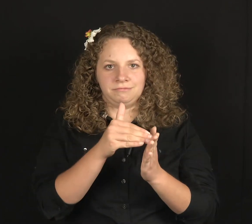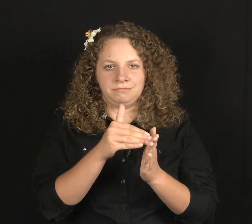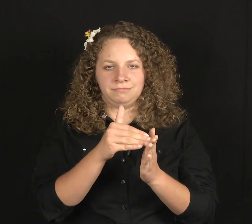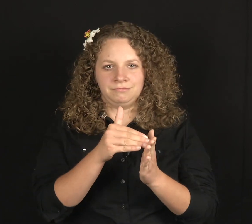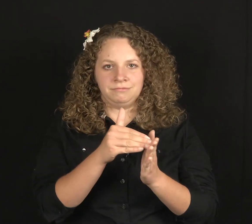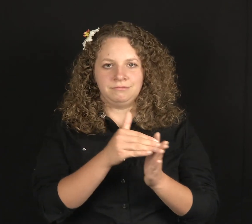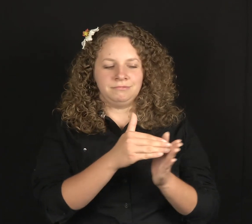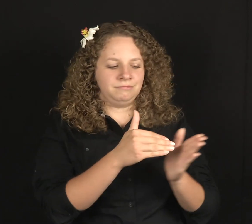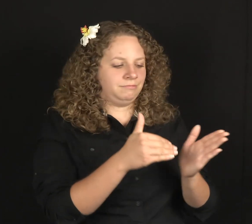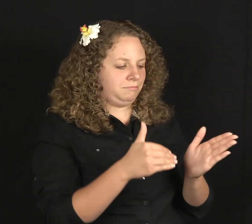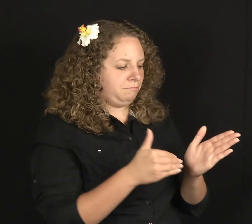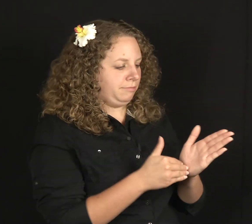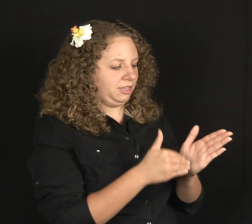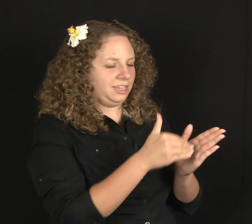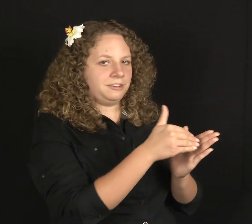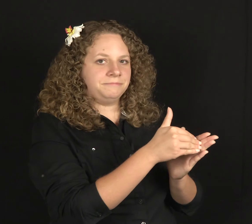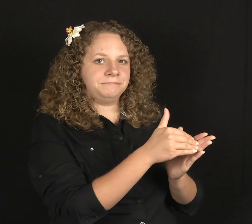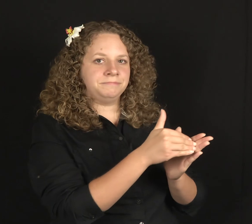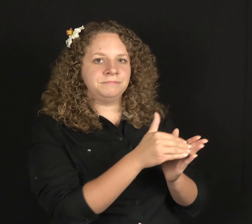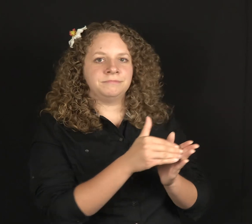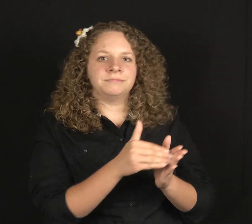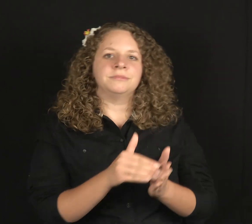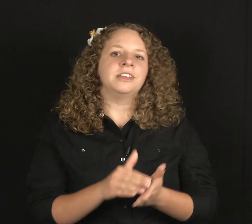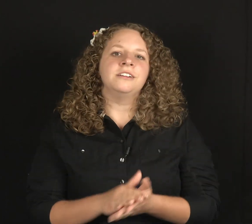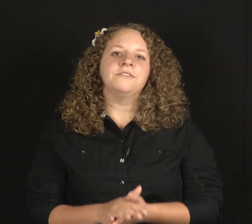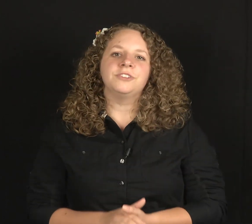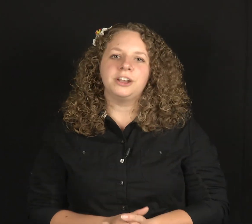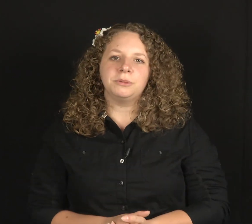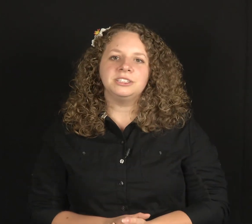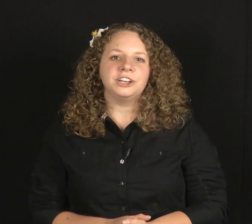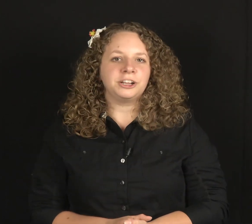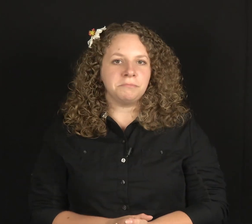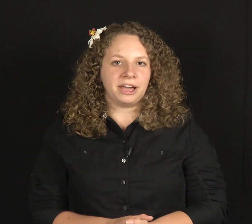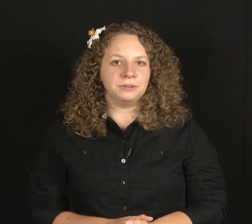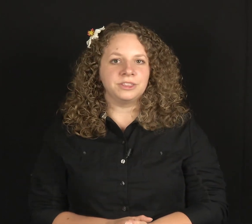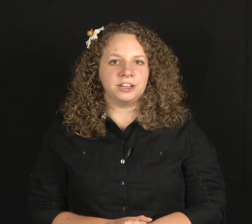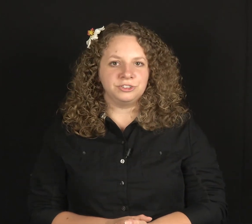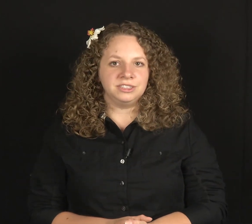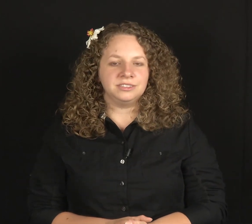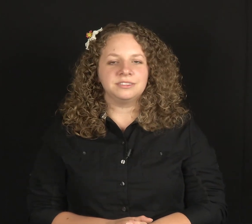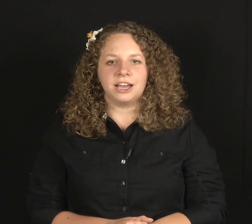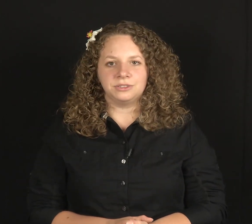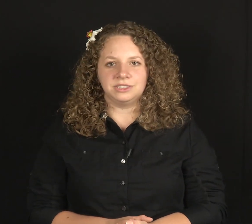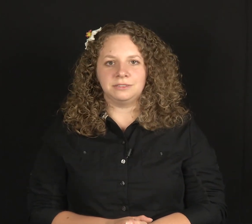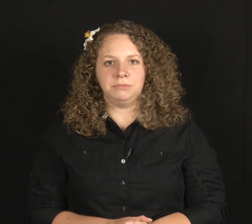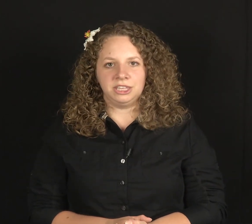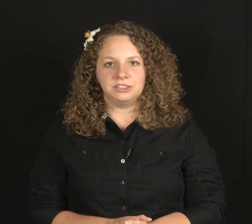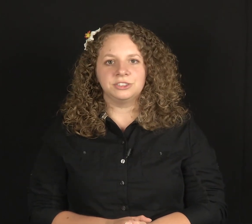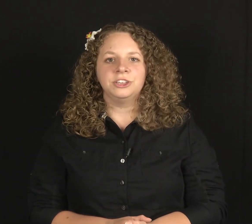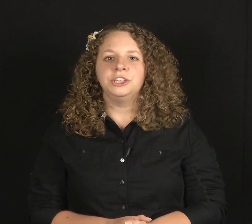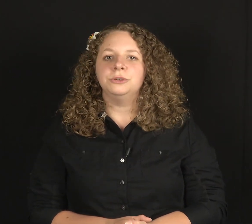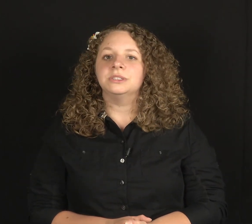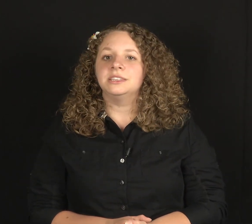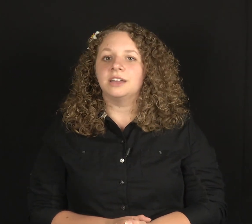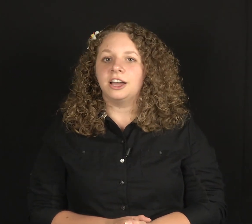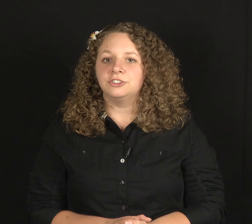million. For numbers that are combined with hundreds, thousands, and millions, you will see the hundred,